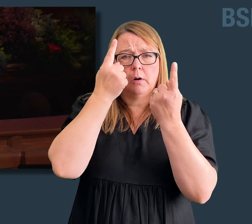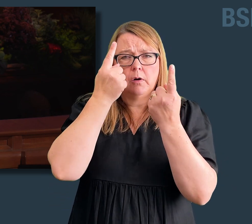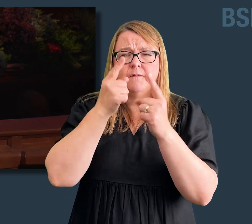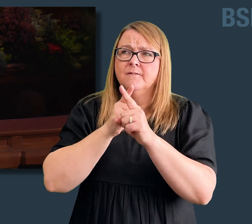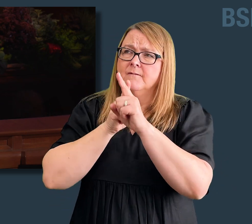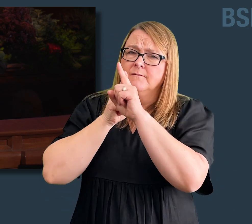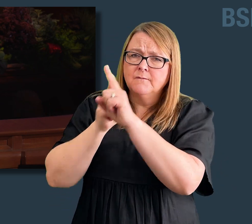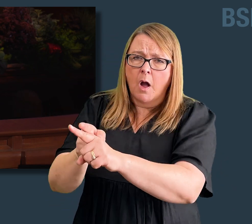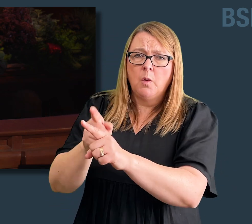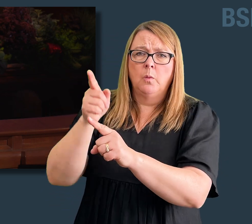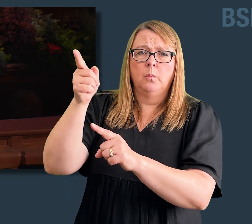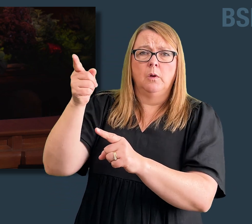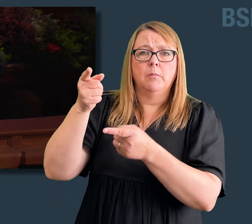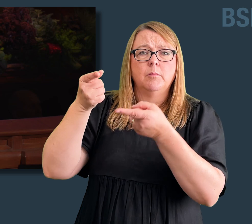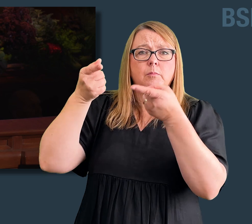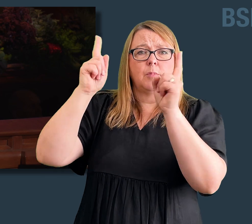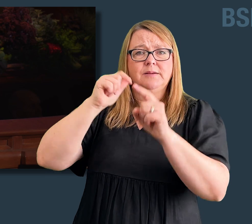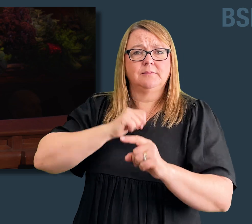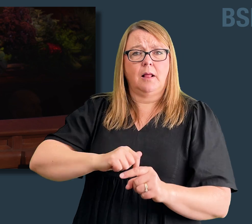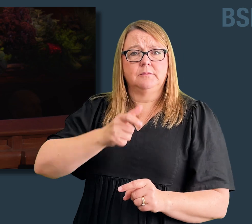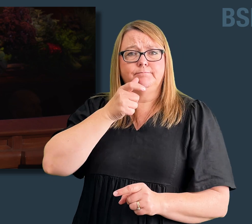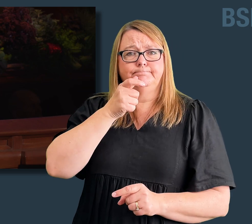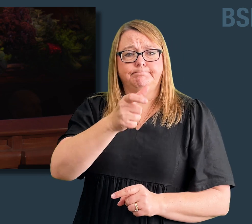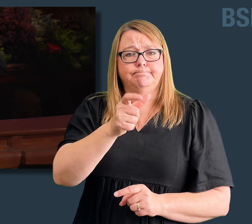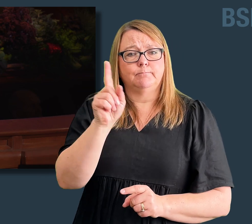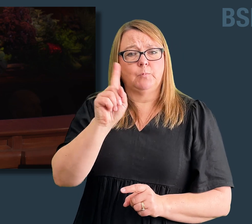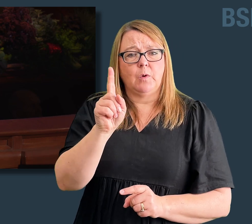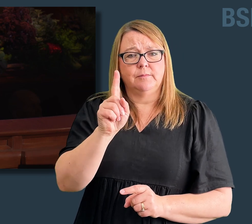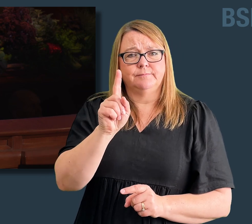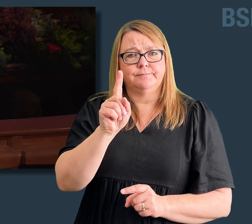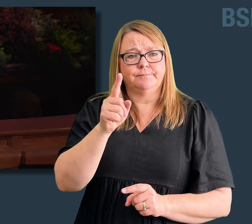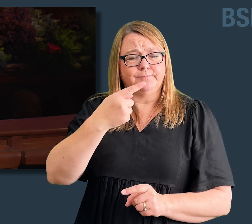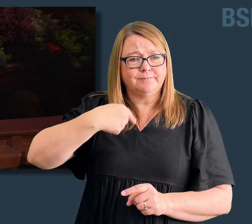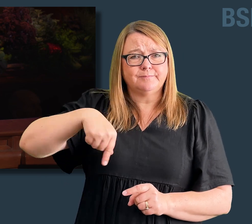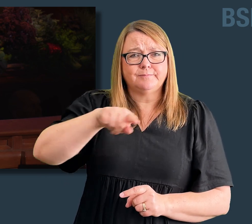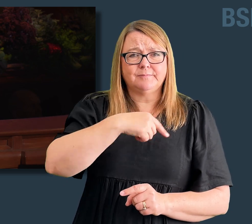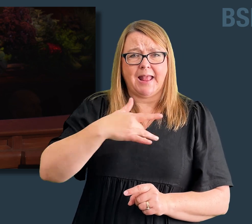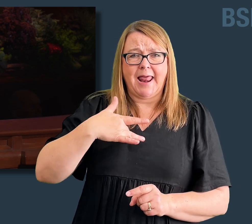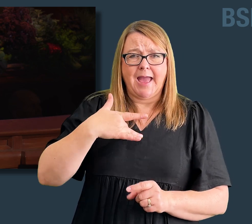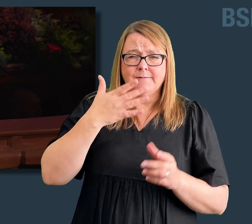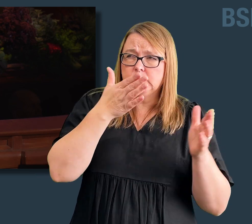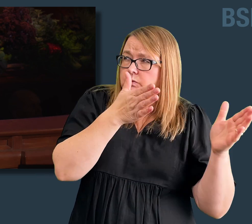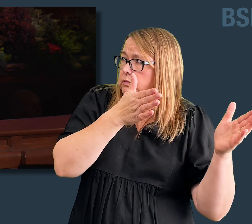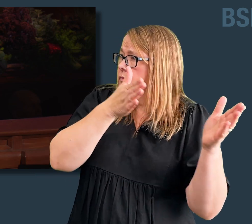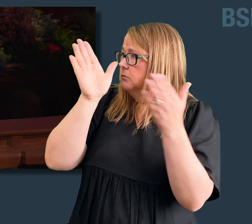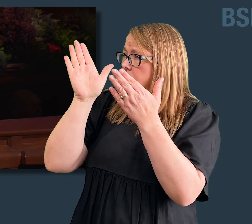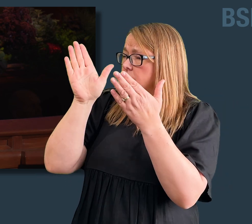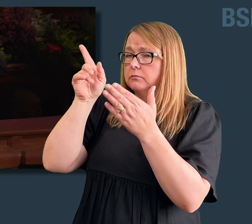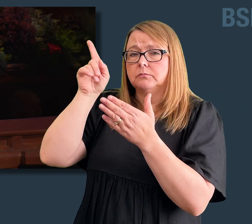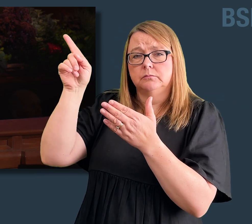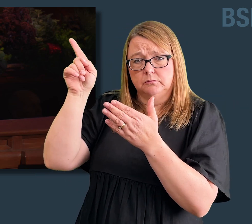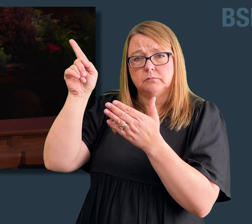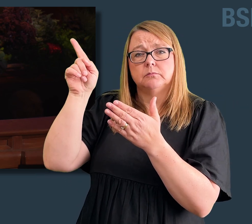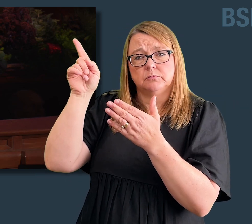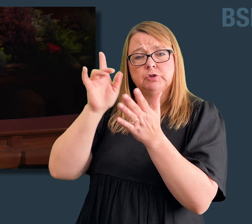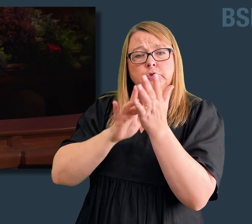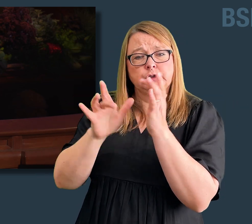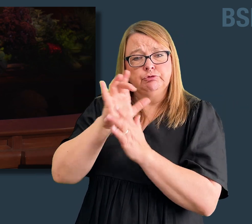of us to heed to President Nelson's invitation to focus our lives on Jesus Christ and His gospel so